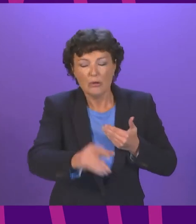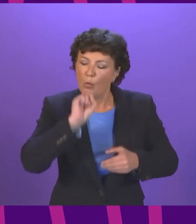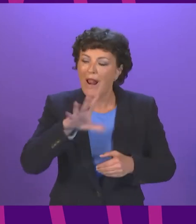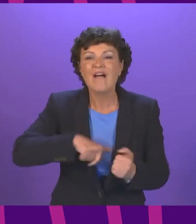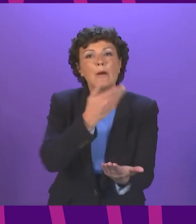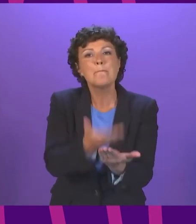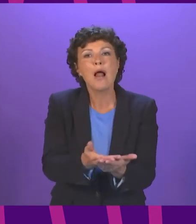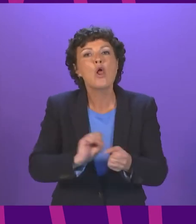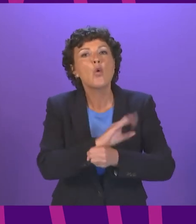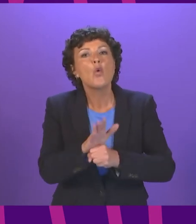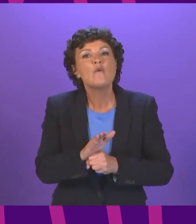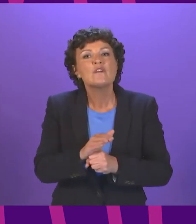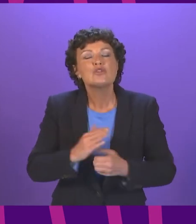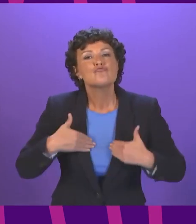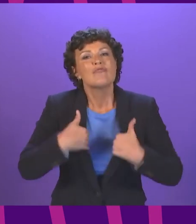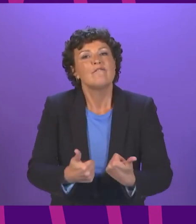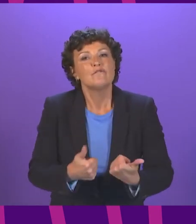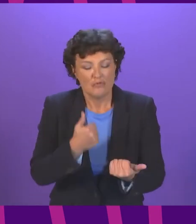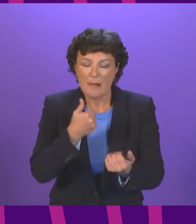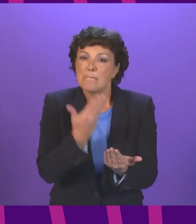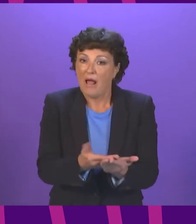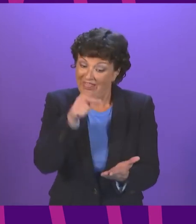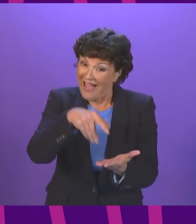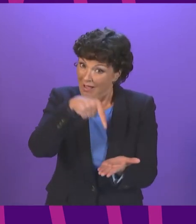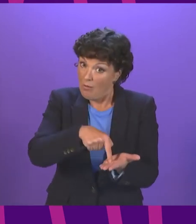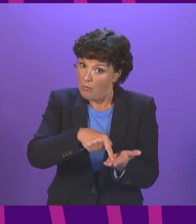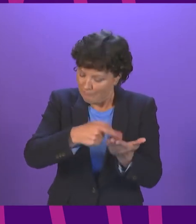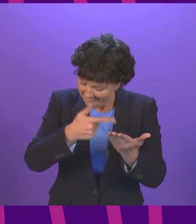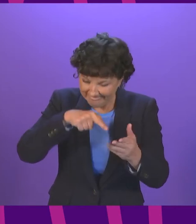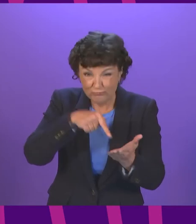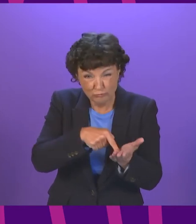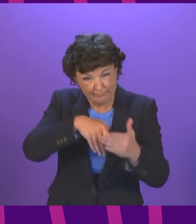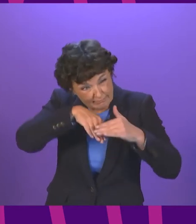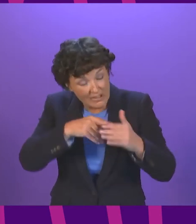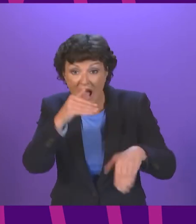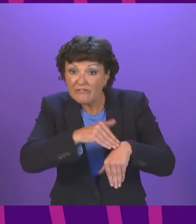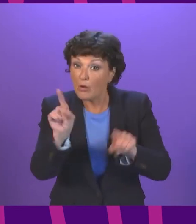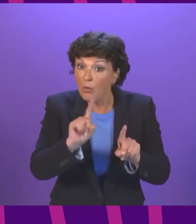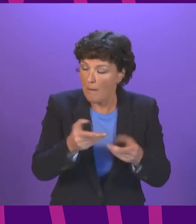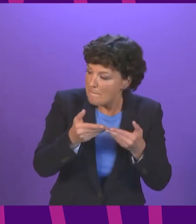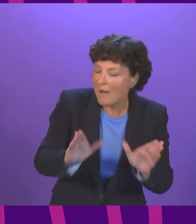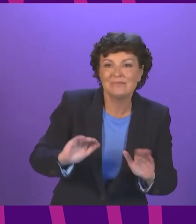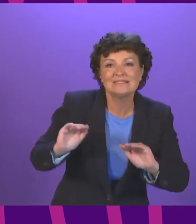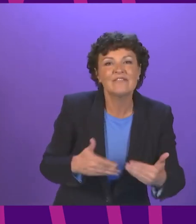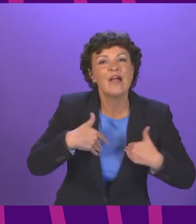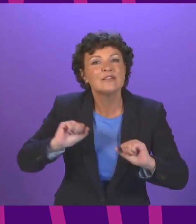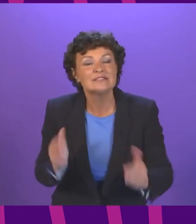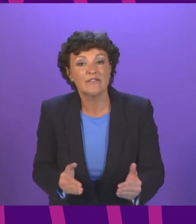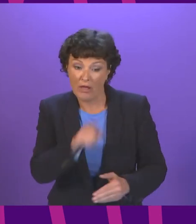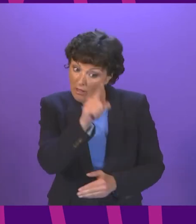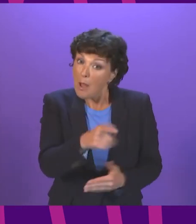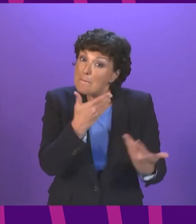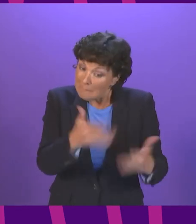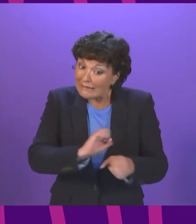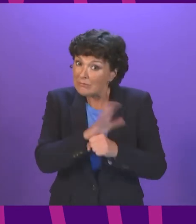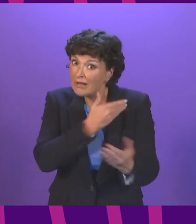bill will embed reforms in our public services and justice system that, though necessitated by the pandemic, have delivered improvements.